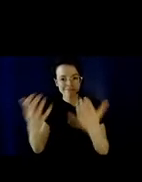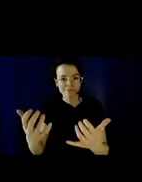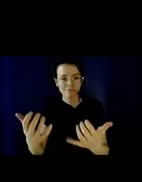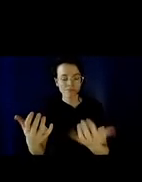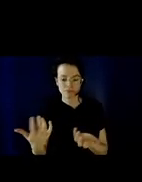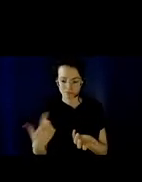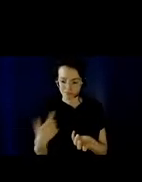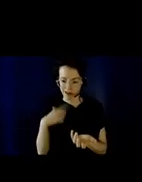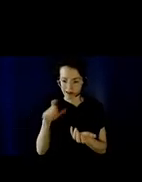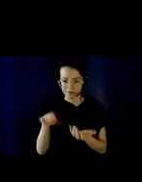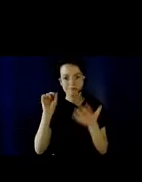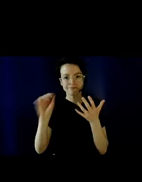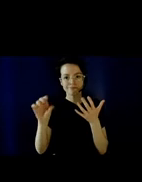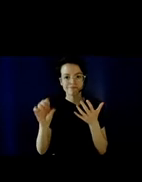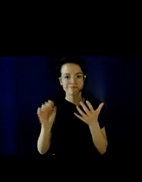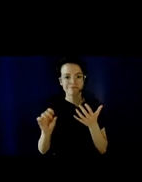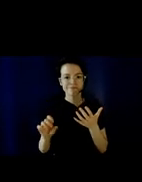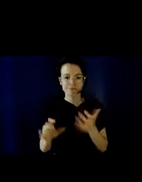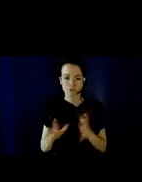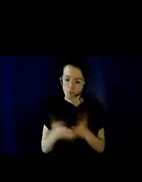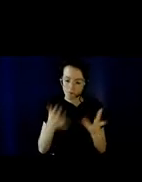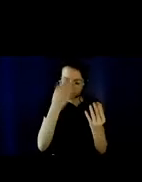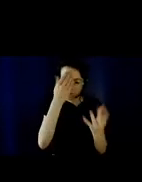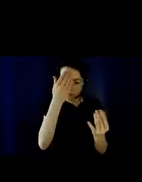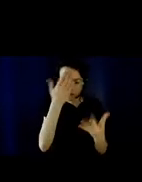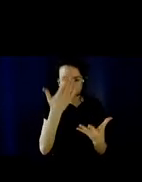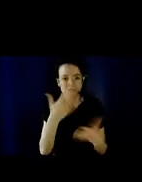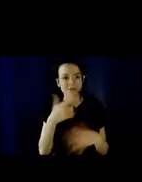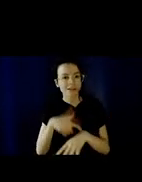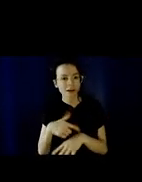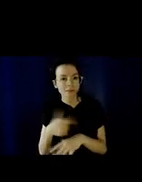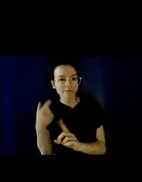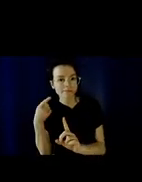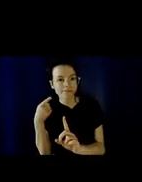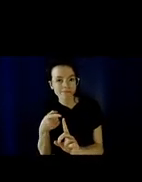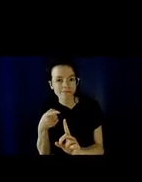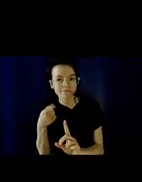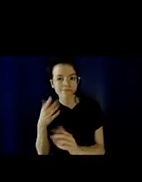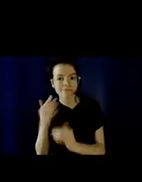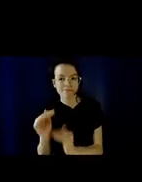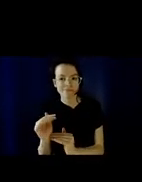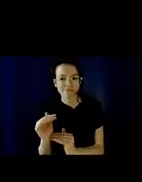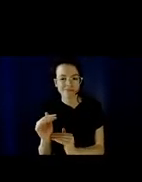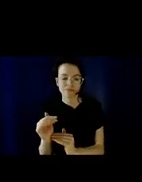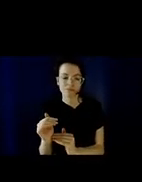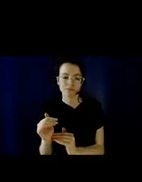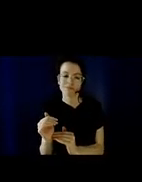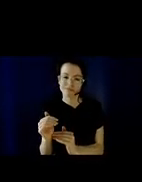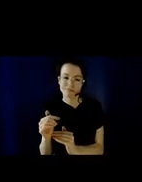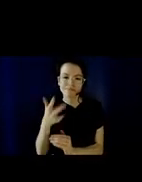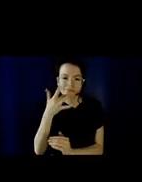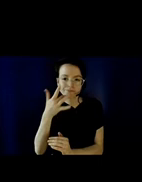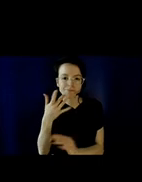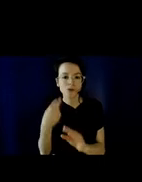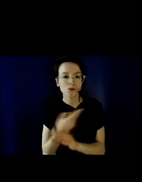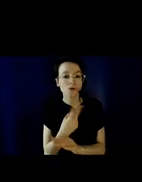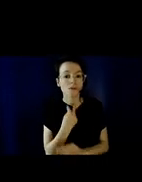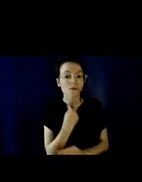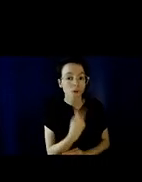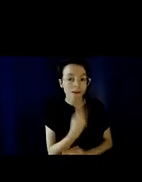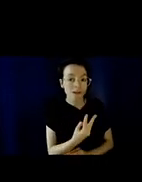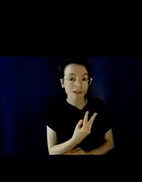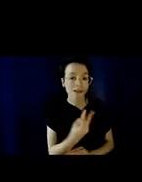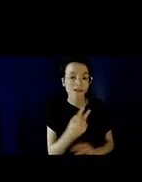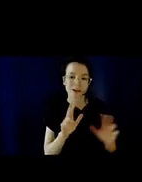verbally convey a certain amount of information, in a limited time and in a specific manner. I use a computer-generated voice and